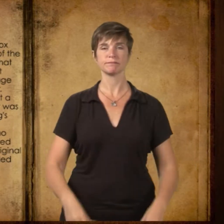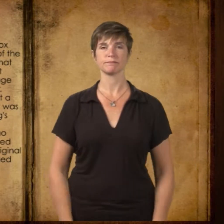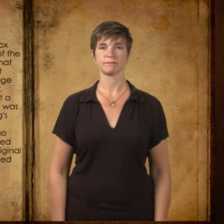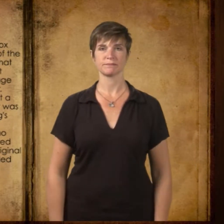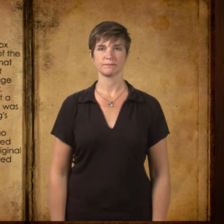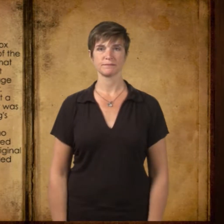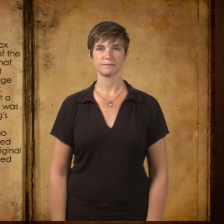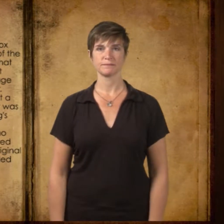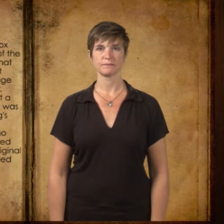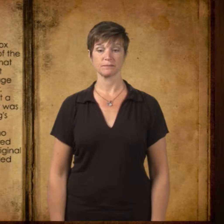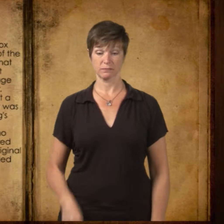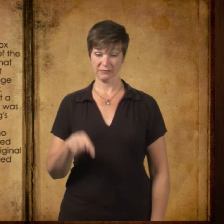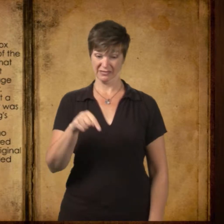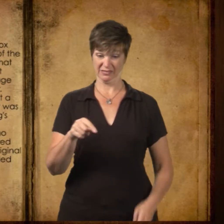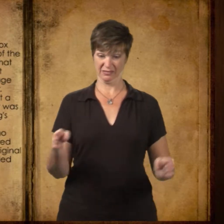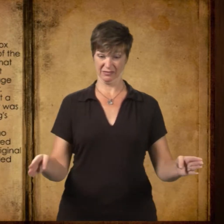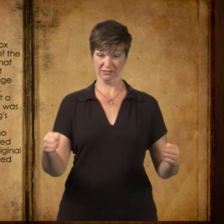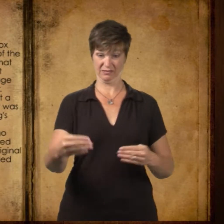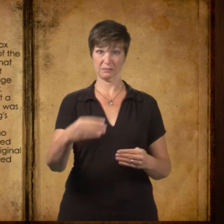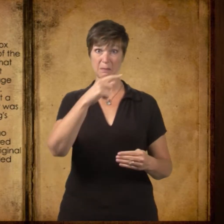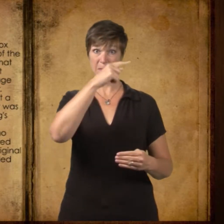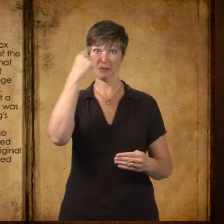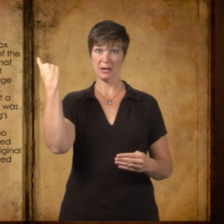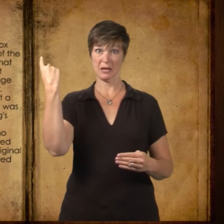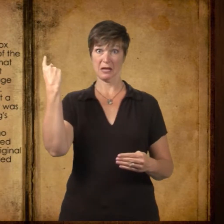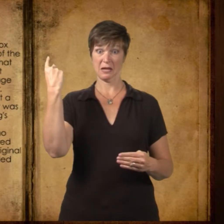The black box grew shabbier each year.